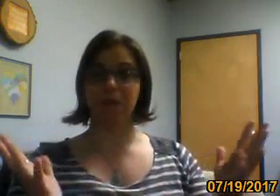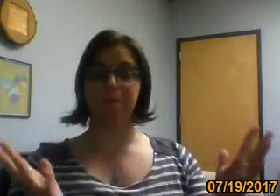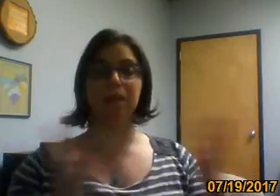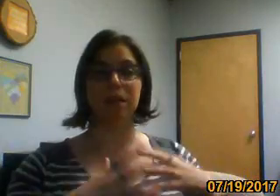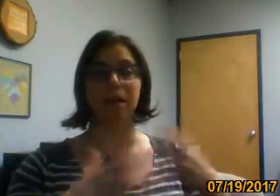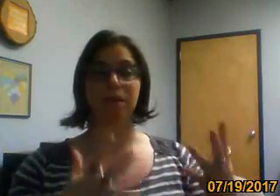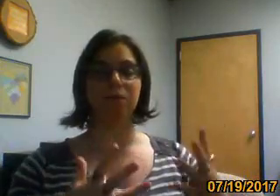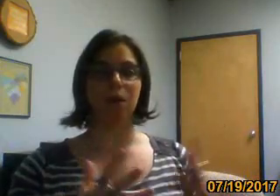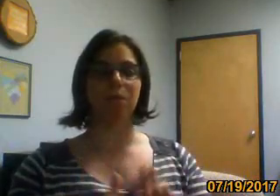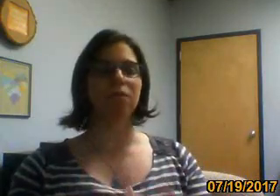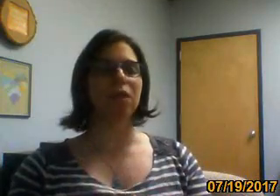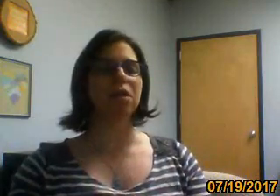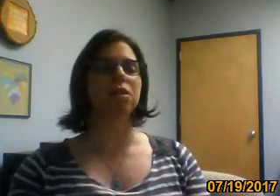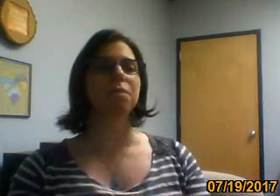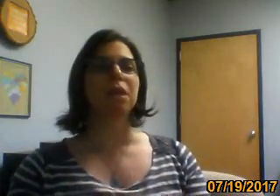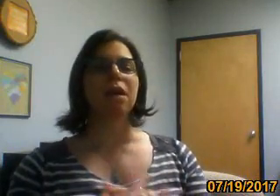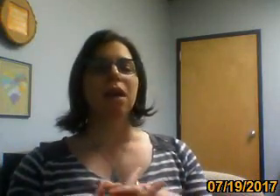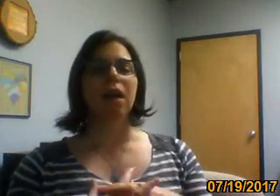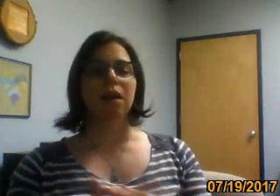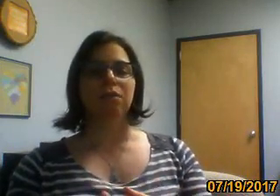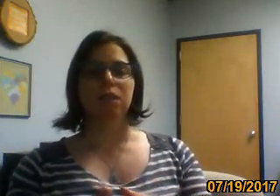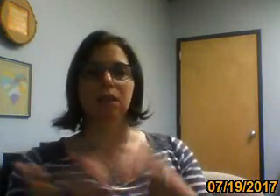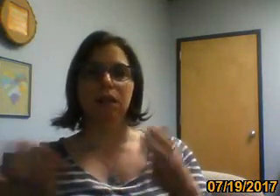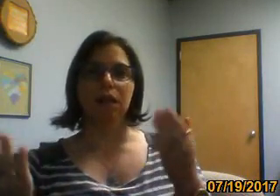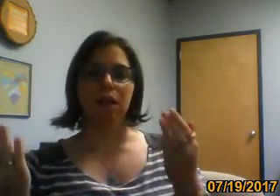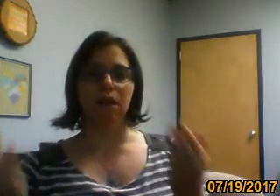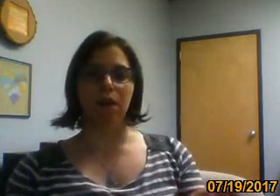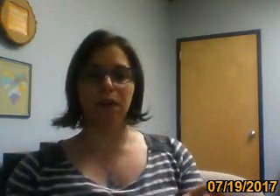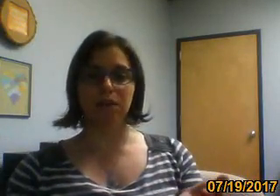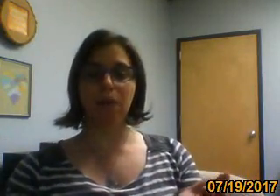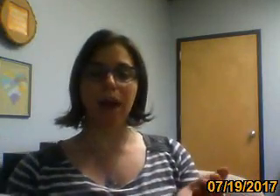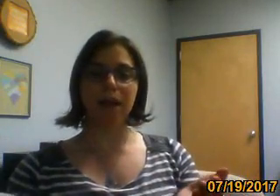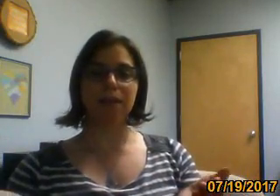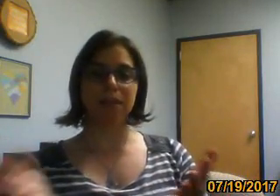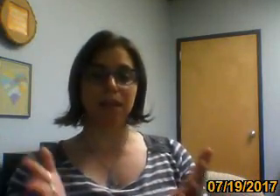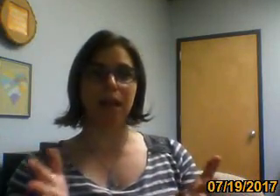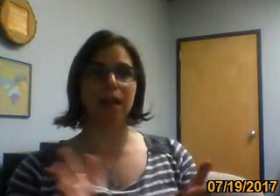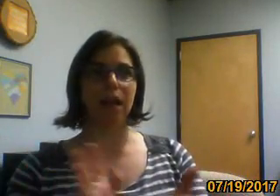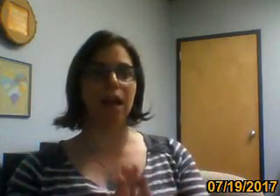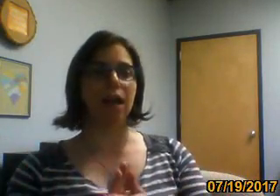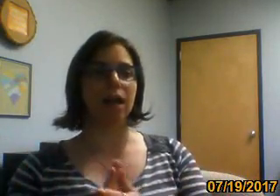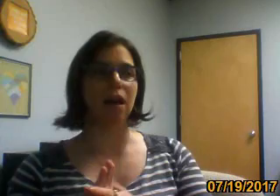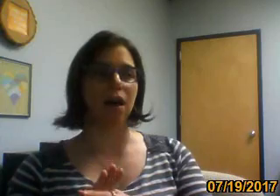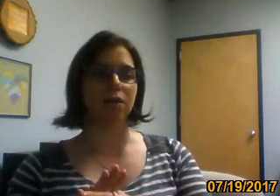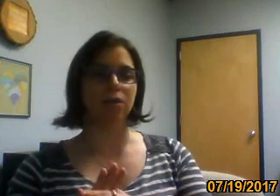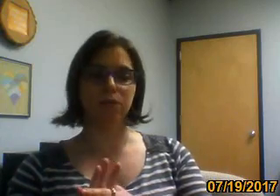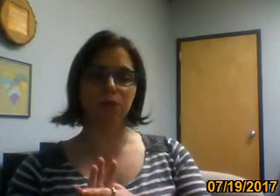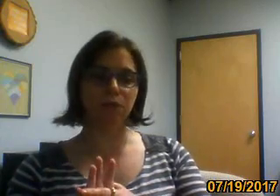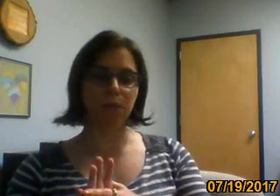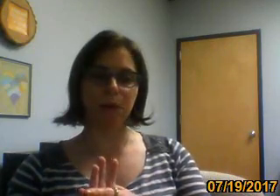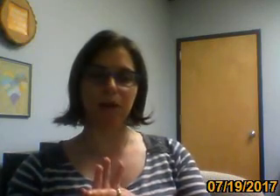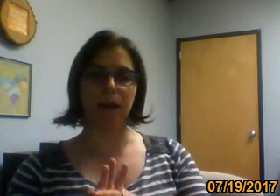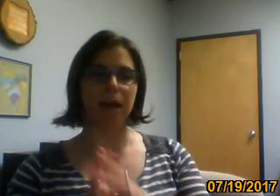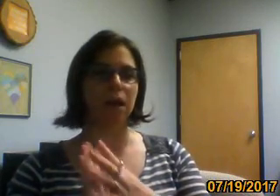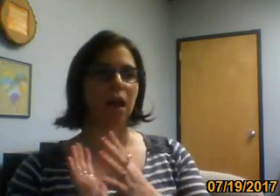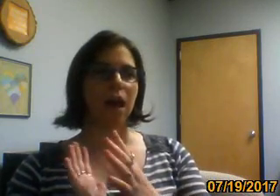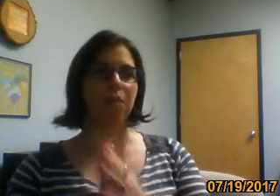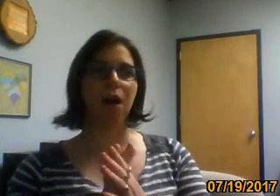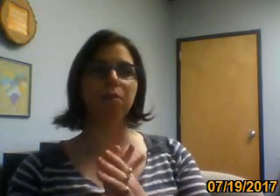dynamic piece. I have a couple of layers and I was thinking like, okay, so I have this client client. And, uh, so adult female client had